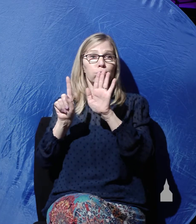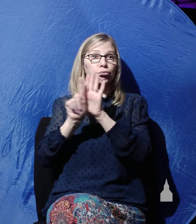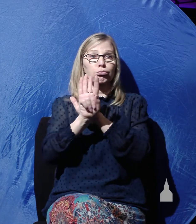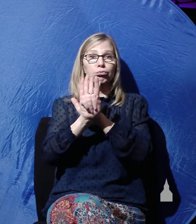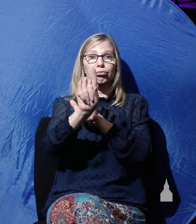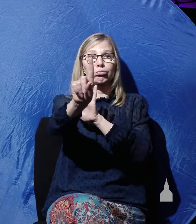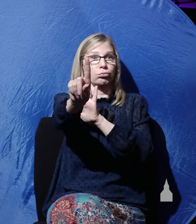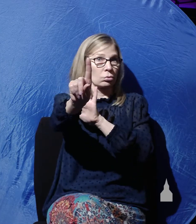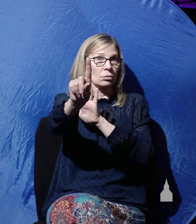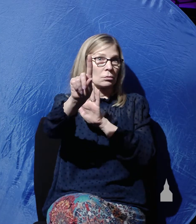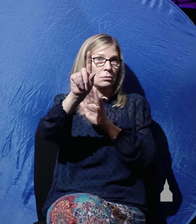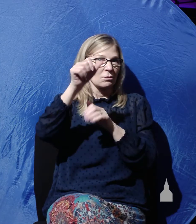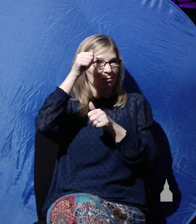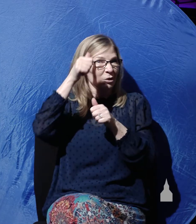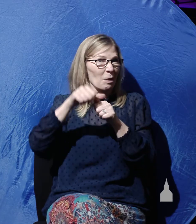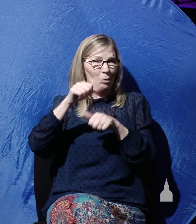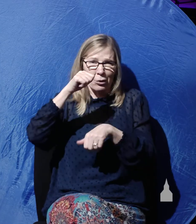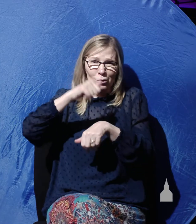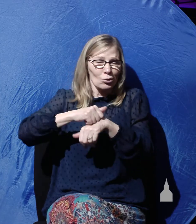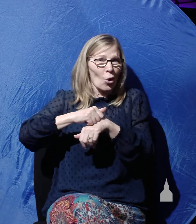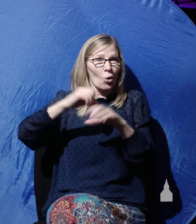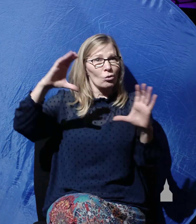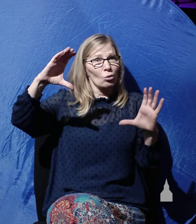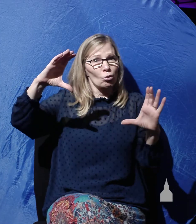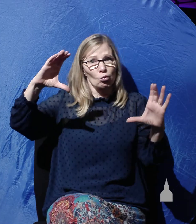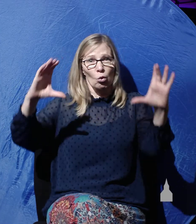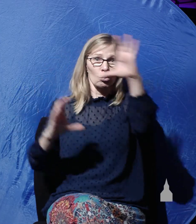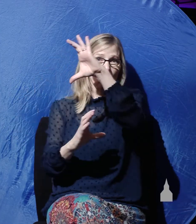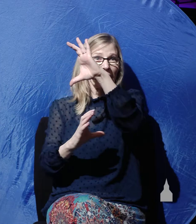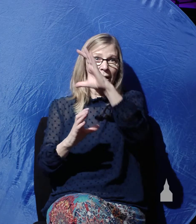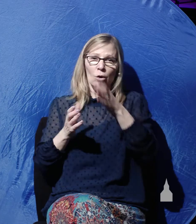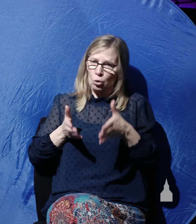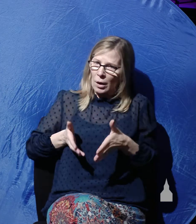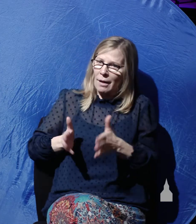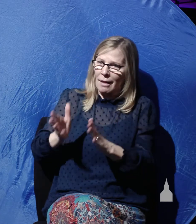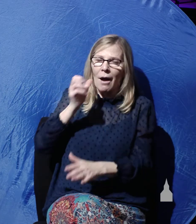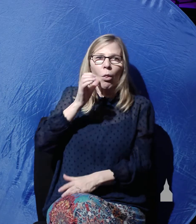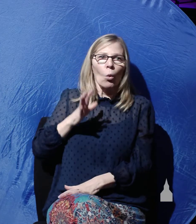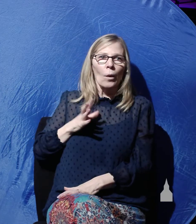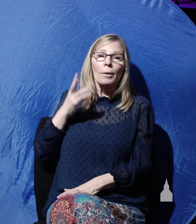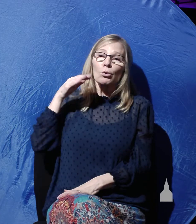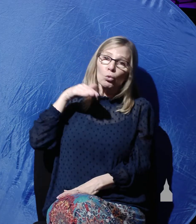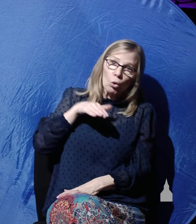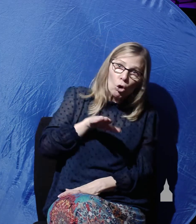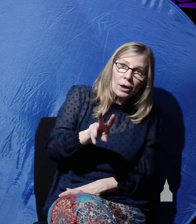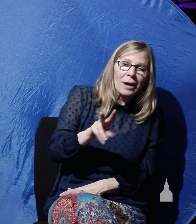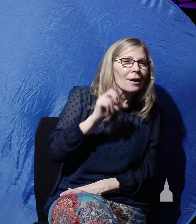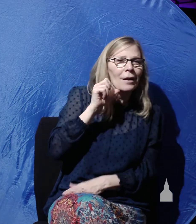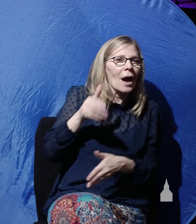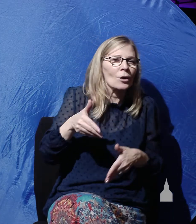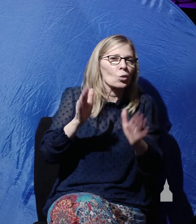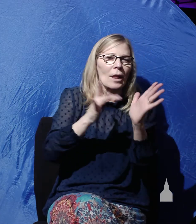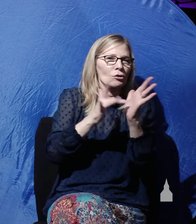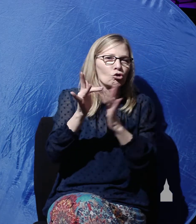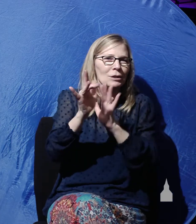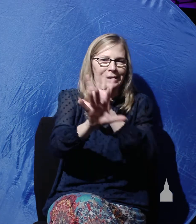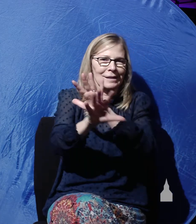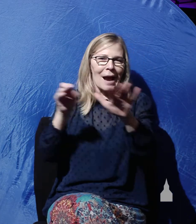Remember, the stone was only rolled away to let the women look in, not to let Jesus out. He didn't need that,